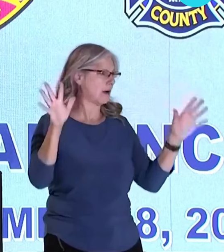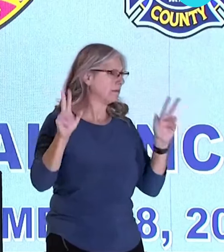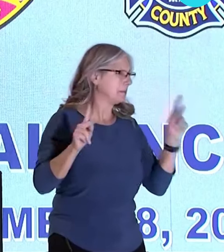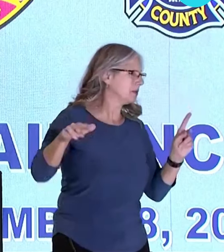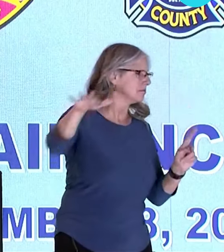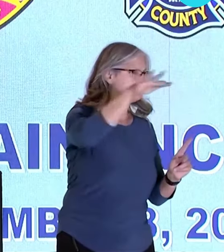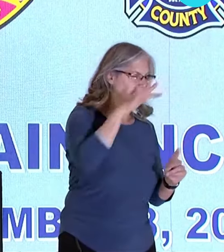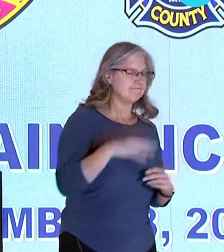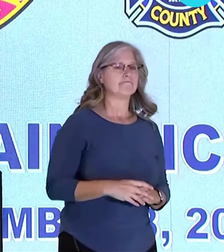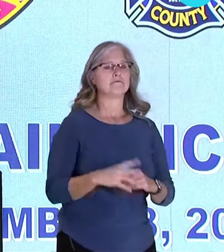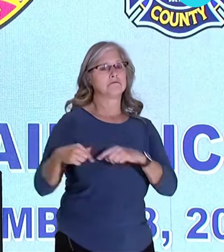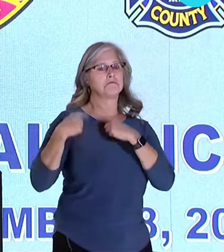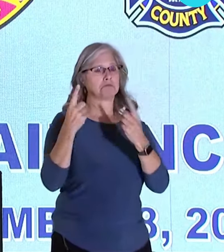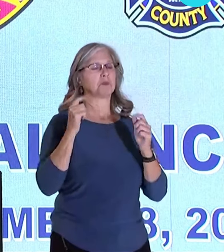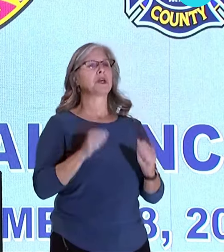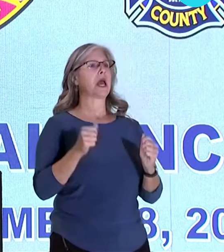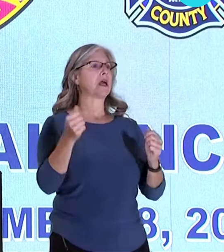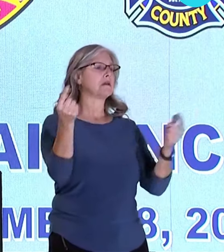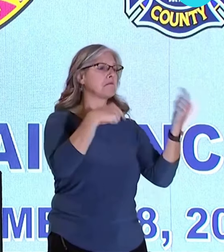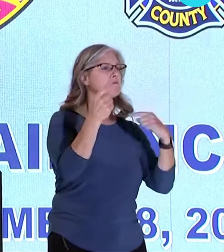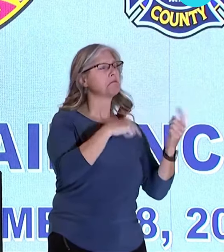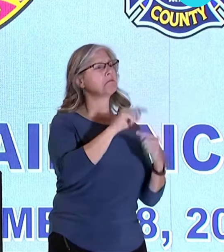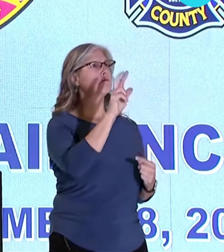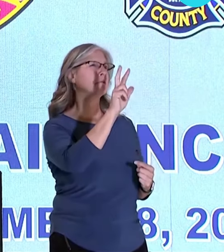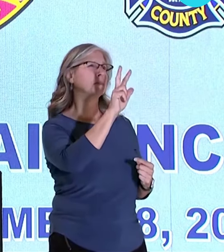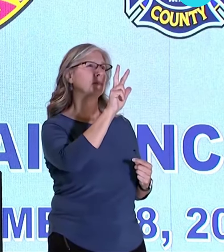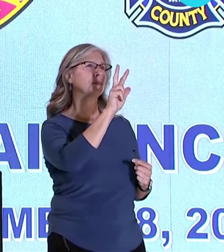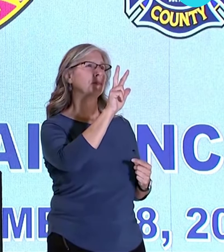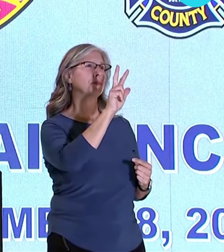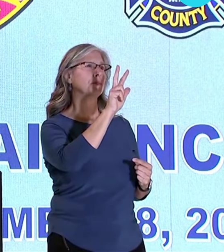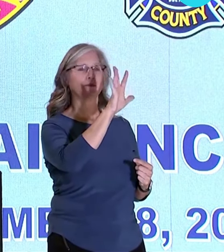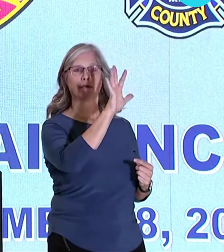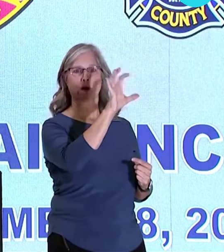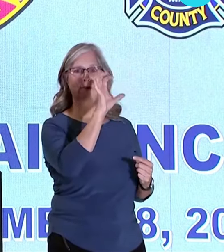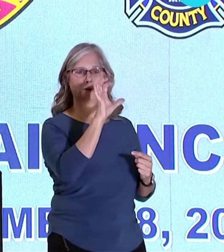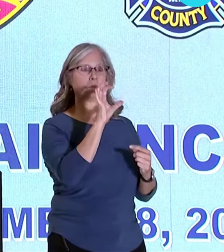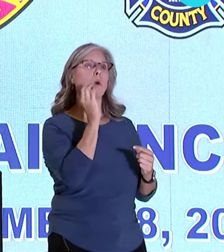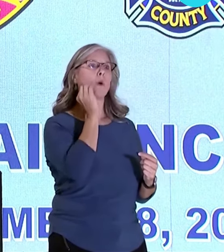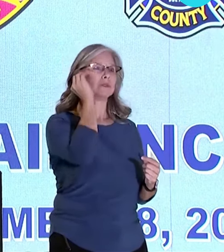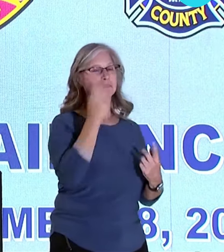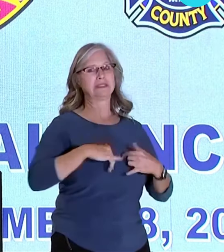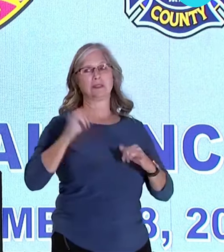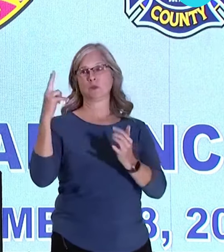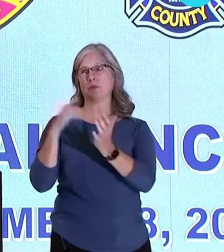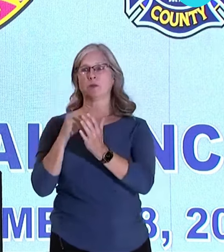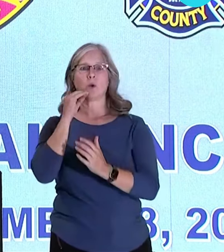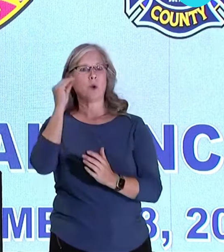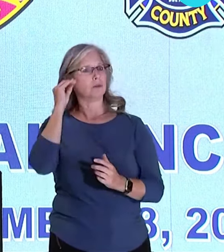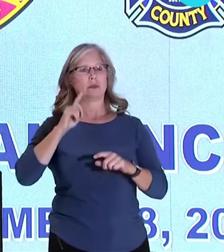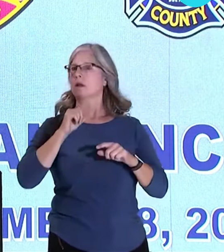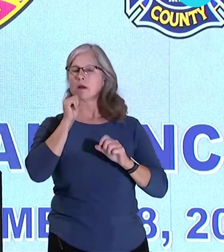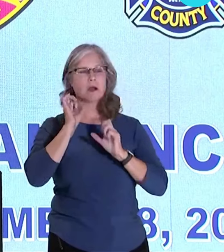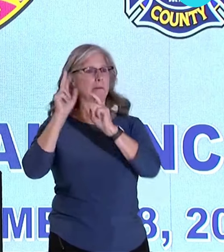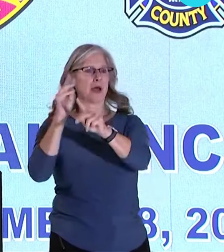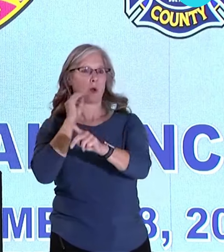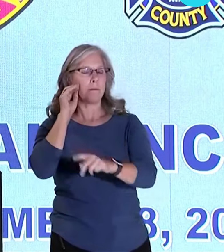threat. So far we've been able to repopulate 3,500 homes. However, there are still 2,000 homes that are not repopulated.